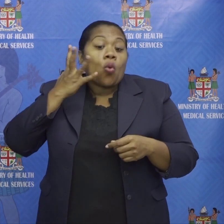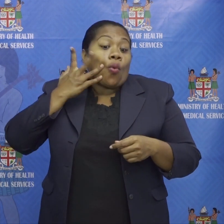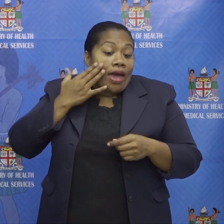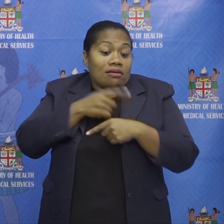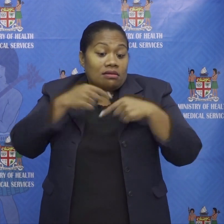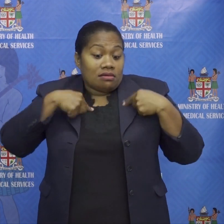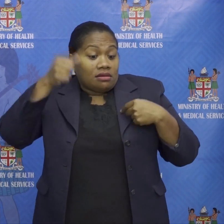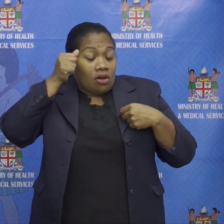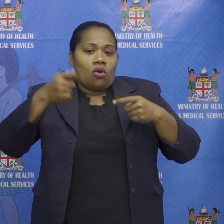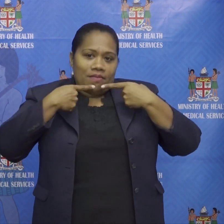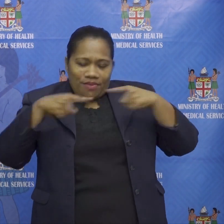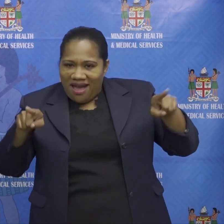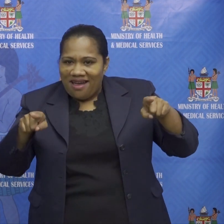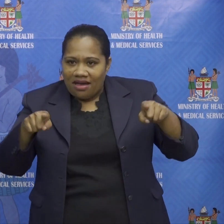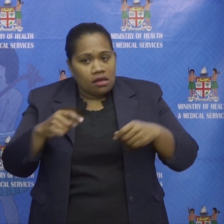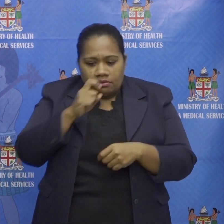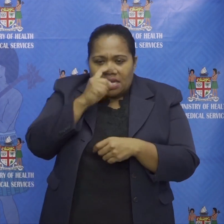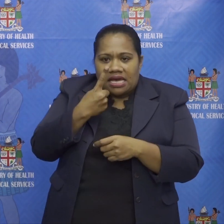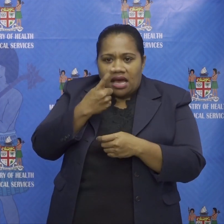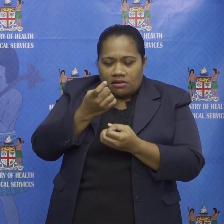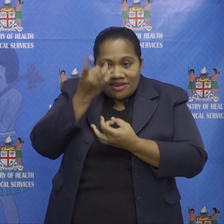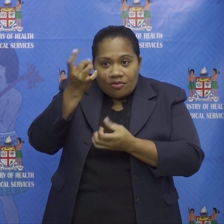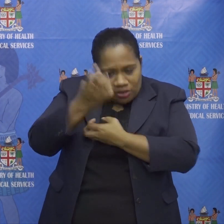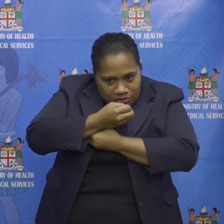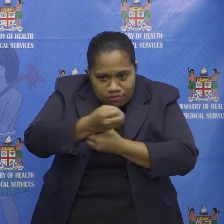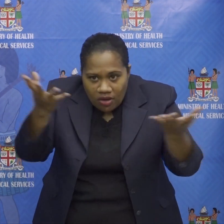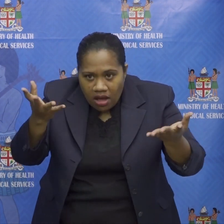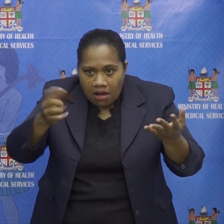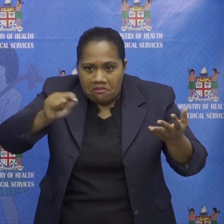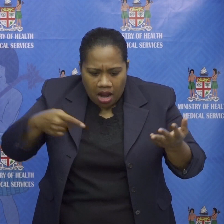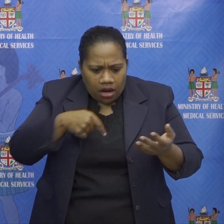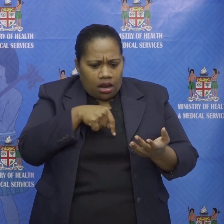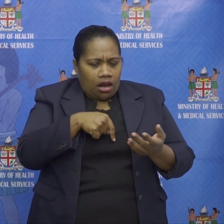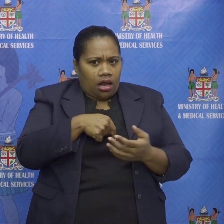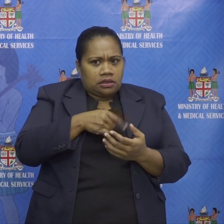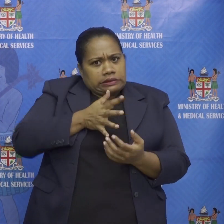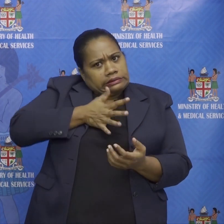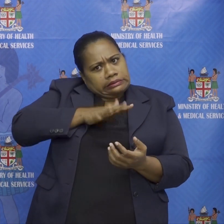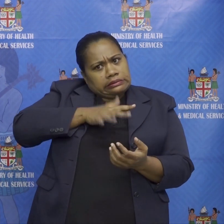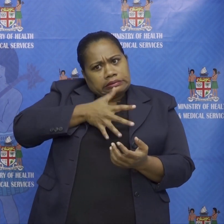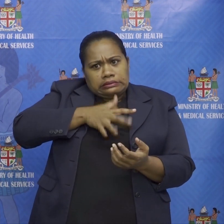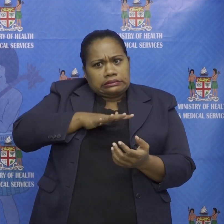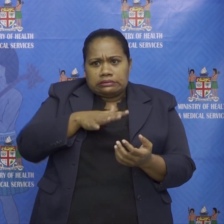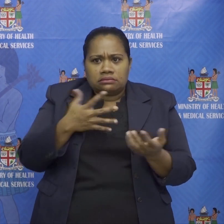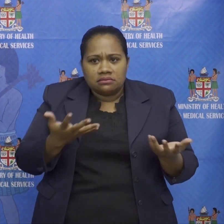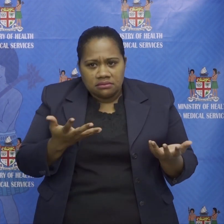however we cannot release information that does not have a sound evidence base and is not verified